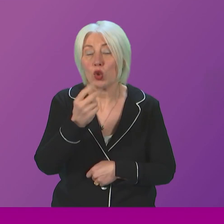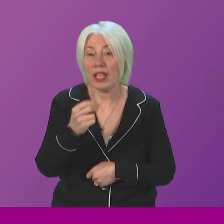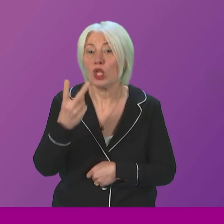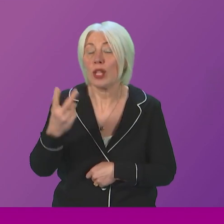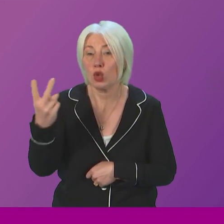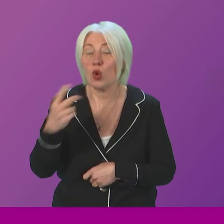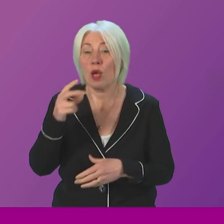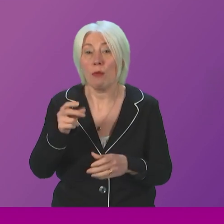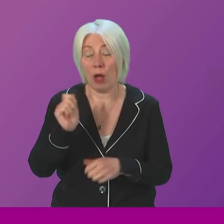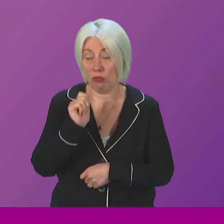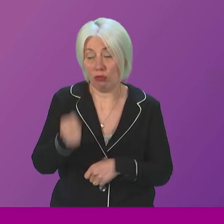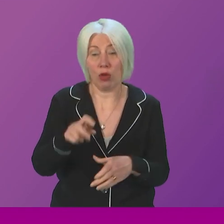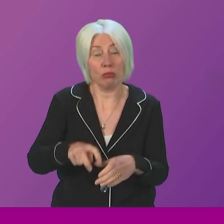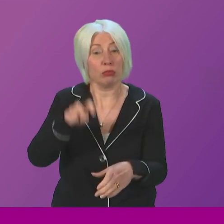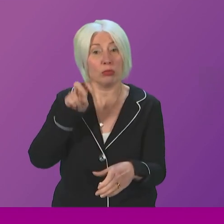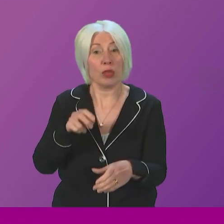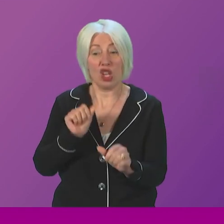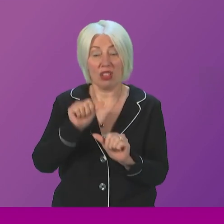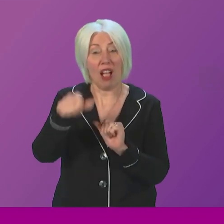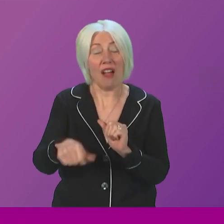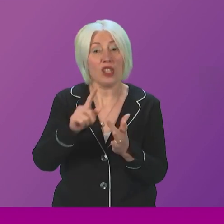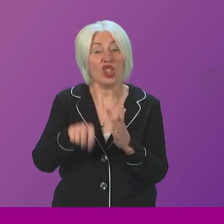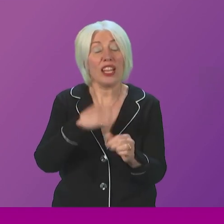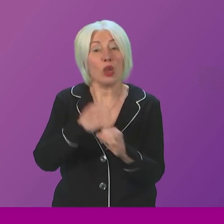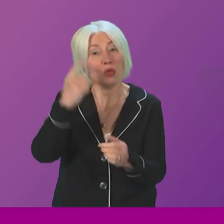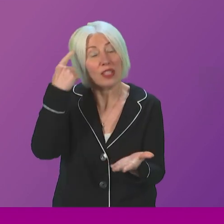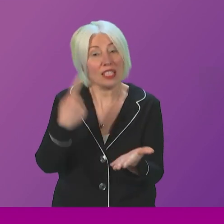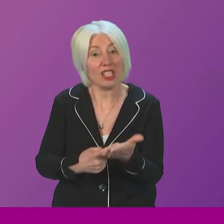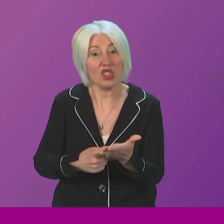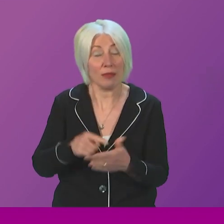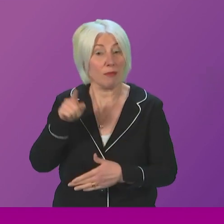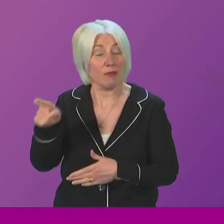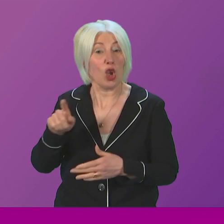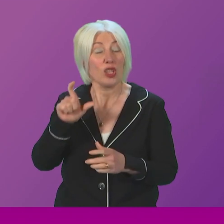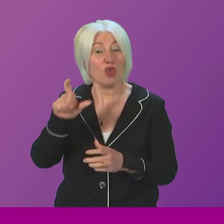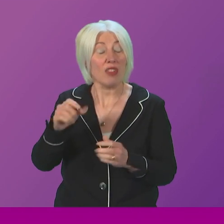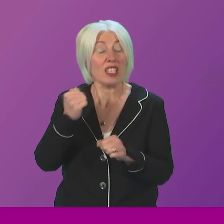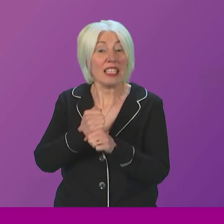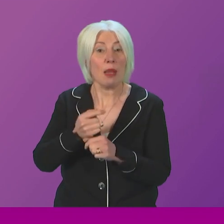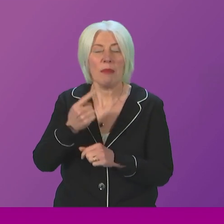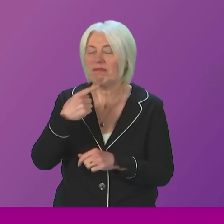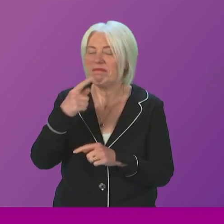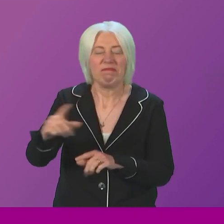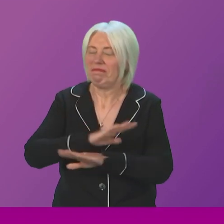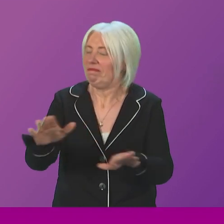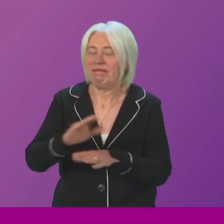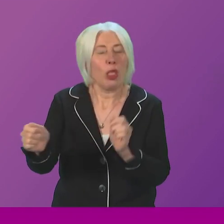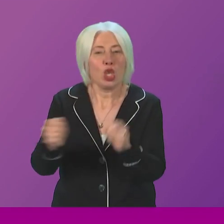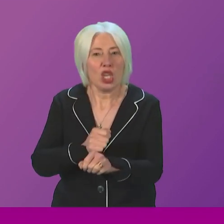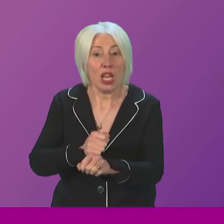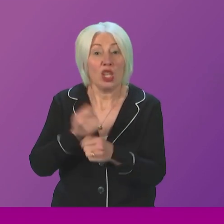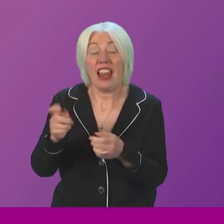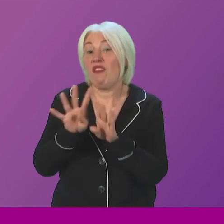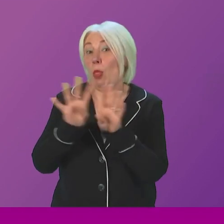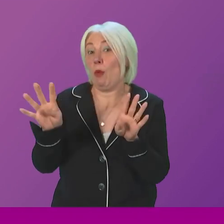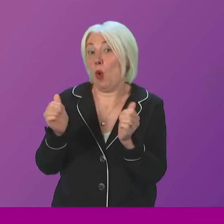He resigned just a few weeks after Jenny Galruth's decision, after he advised against the change. And in board papers that we've